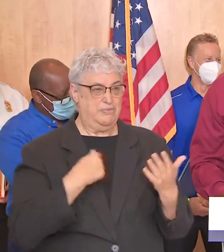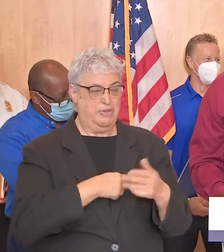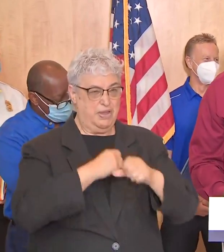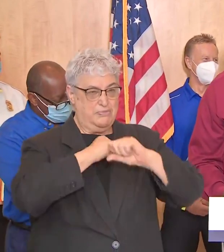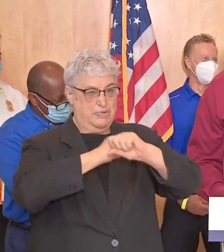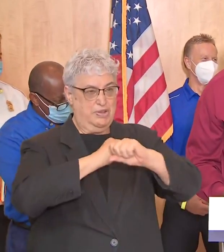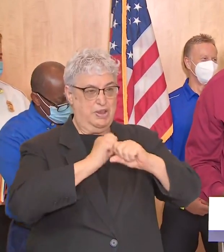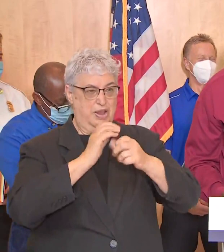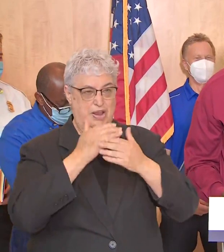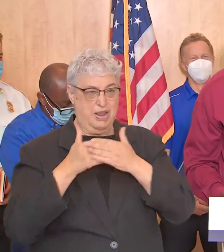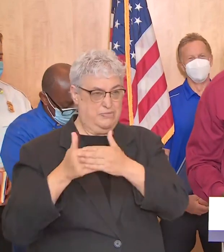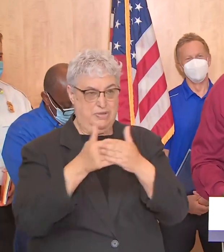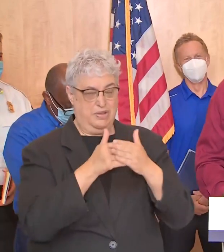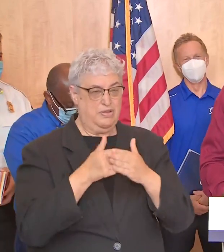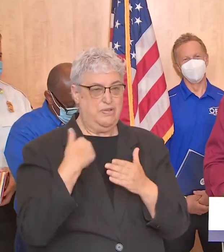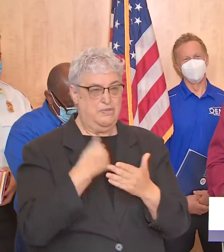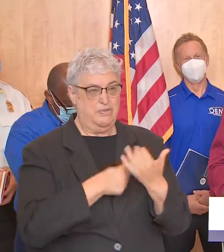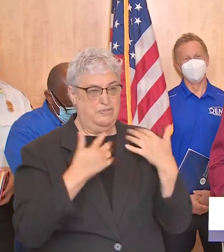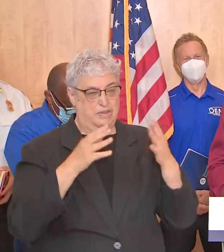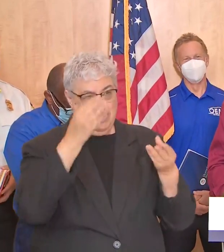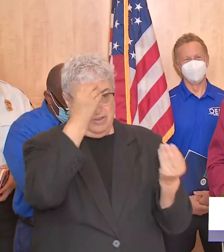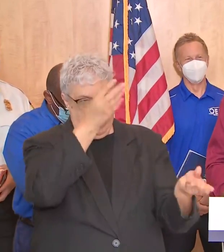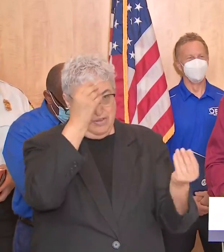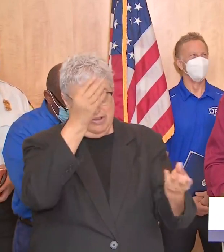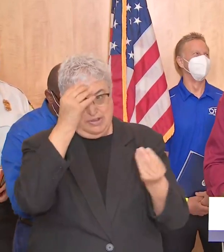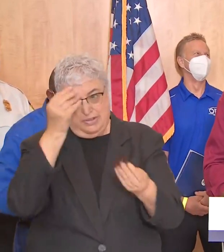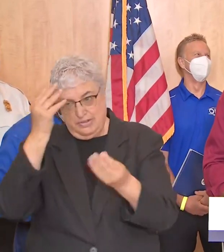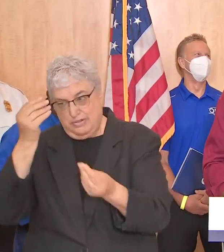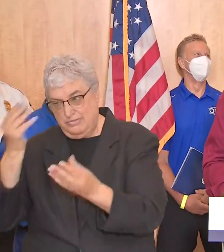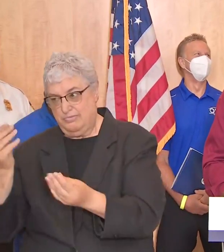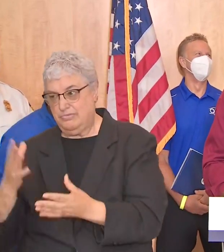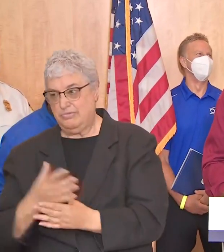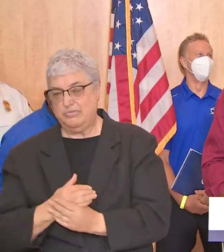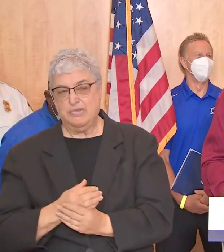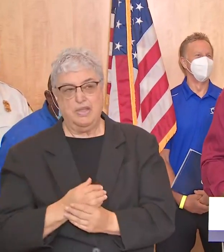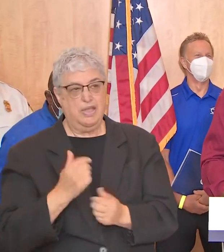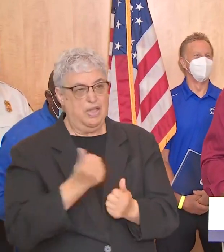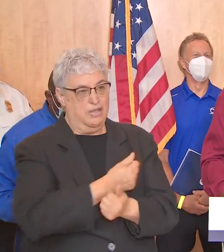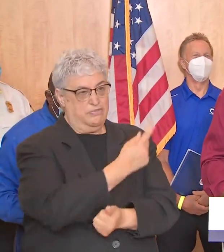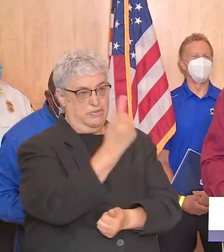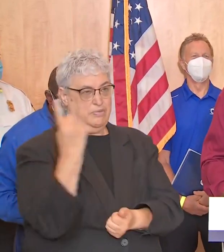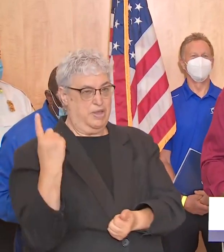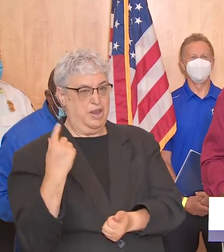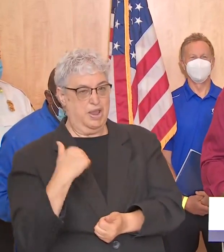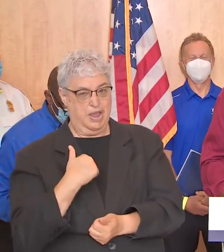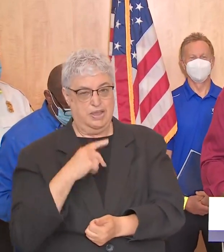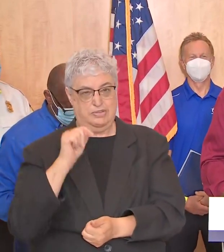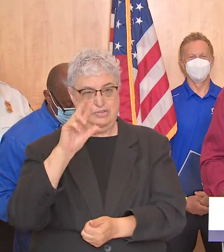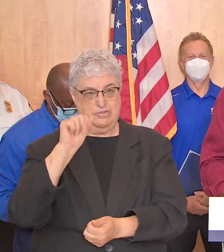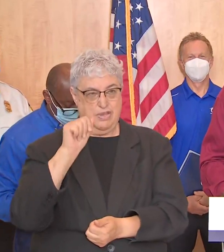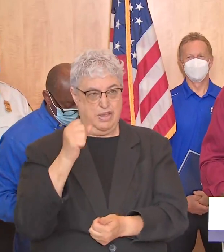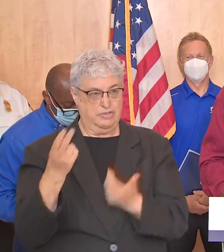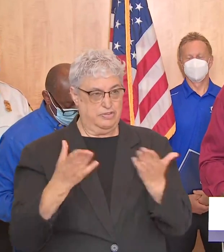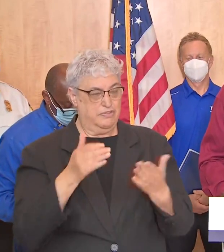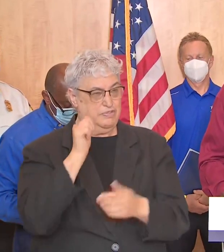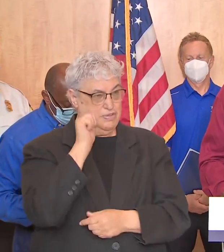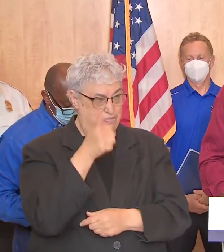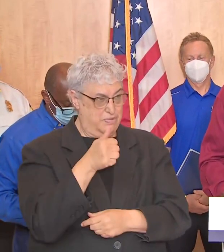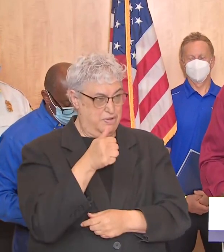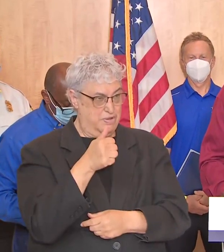protect our neighborhoods we've already done the notices to make sure that everyone who has trash service tomorrow